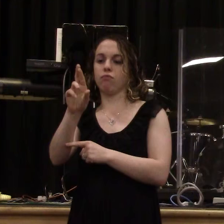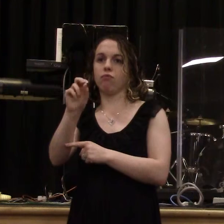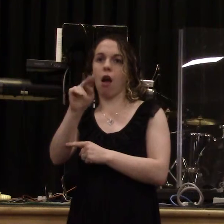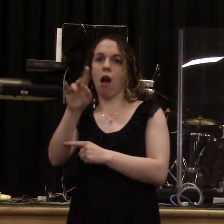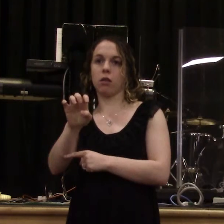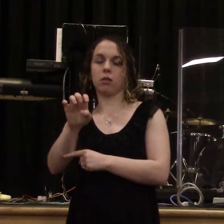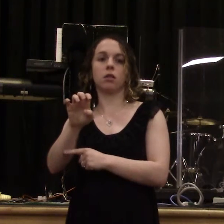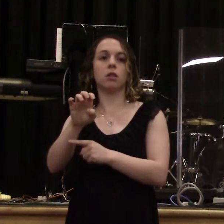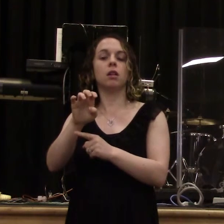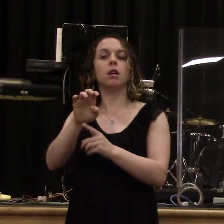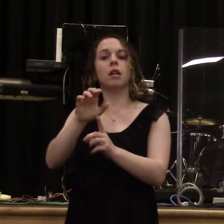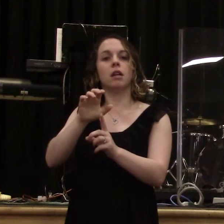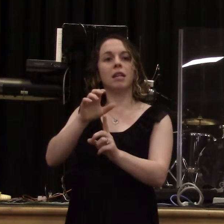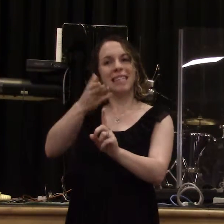Somebody asked me why that's a big deal.